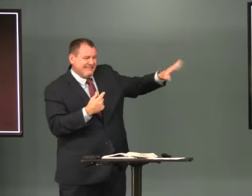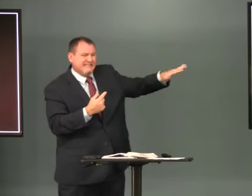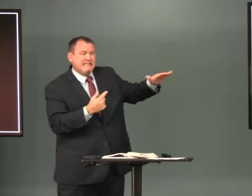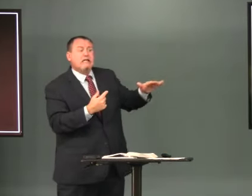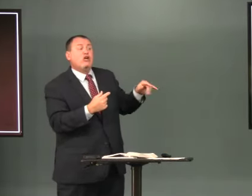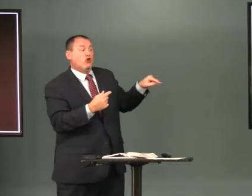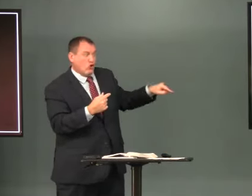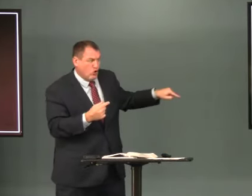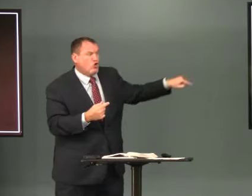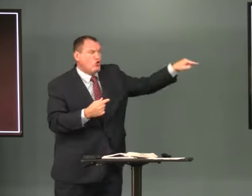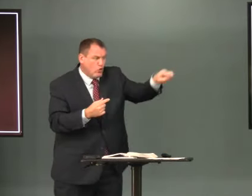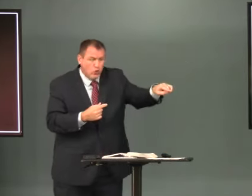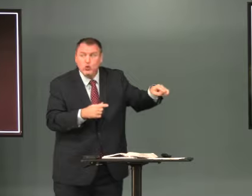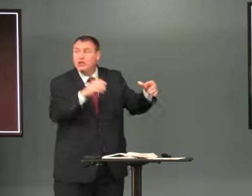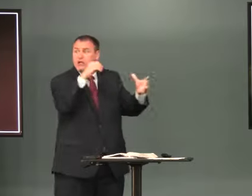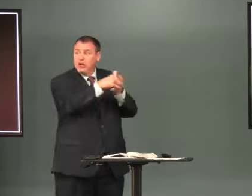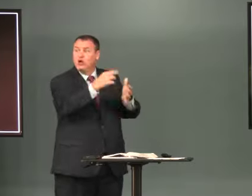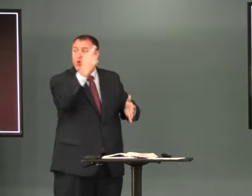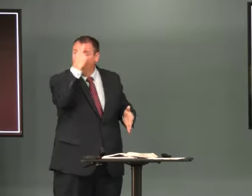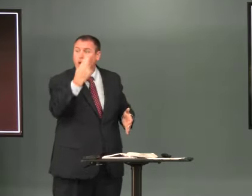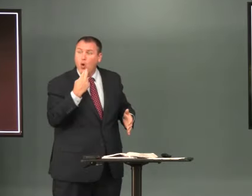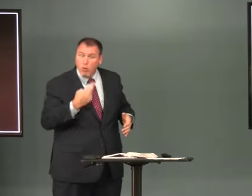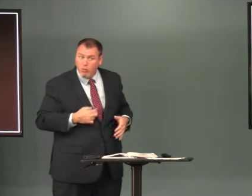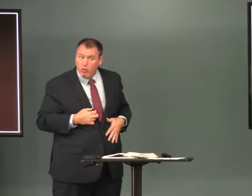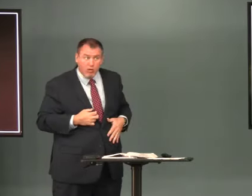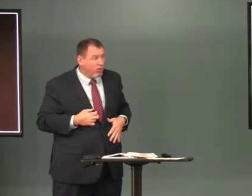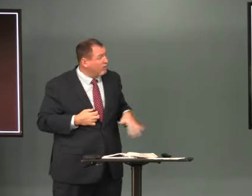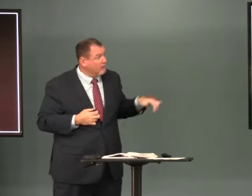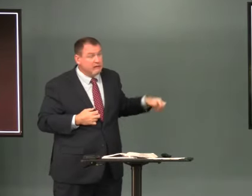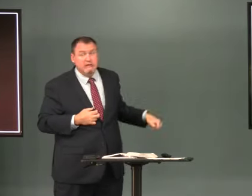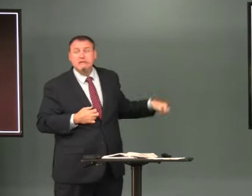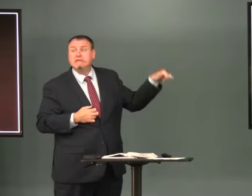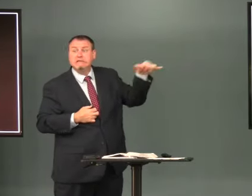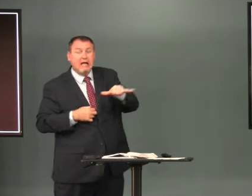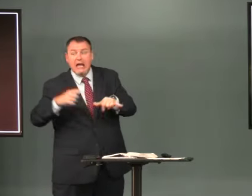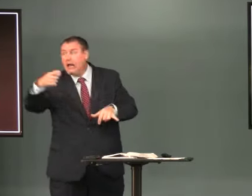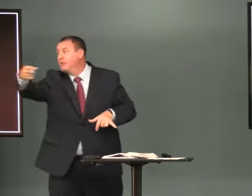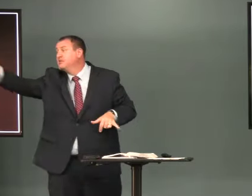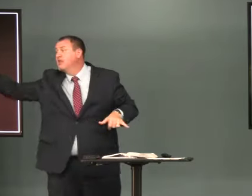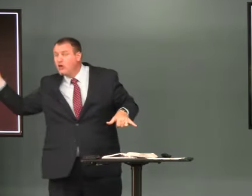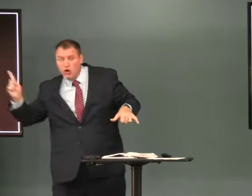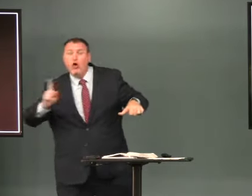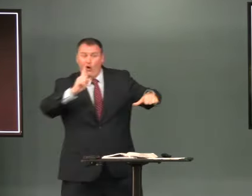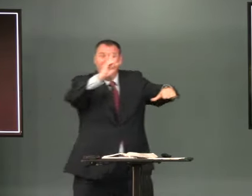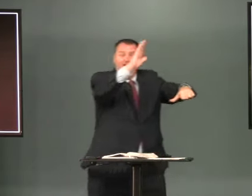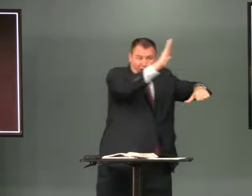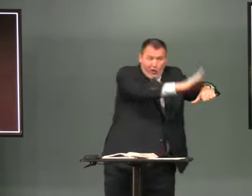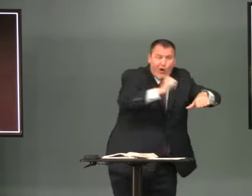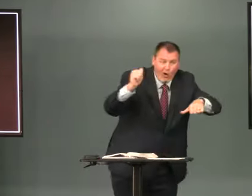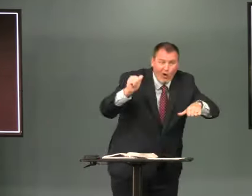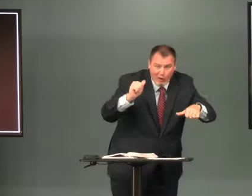paul is getting their attention and say you in rome same as the other